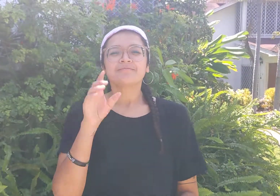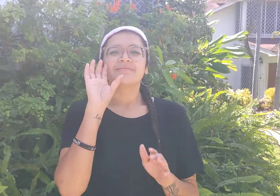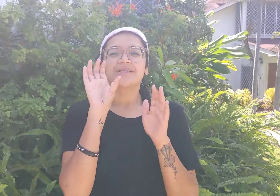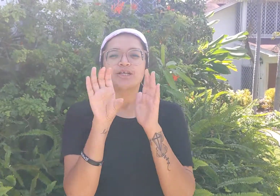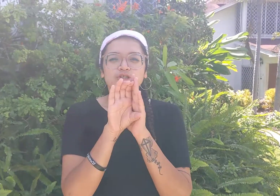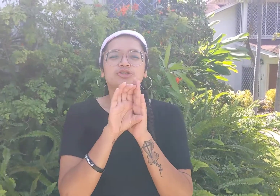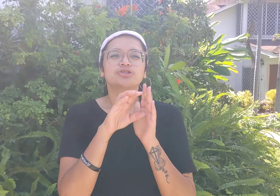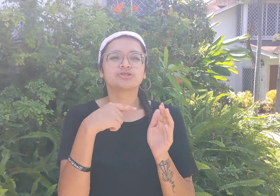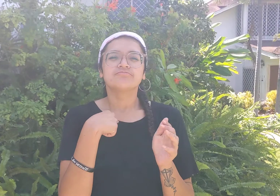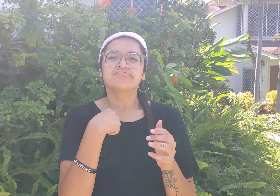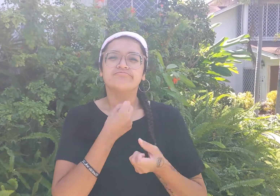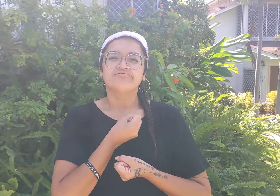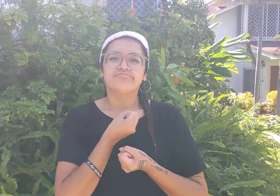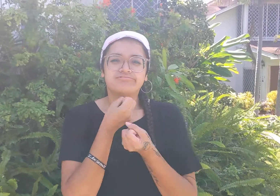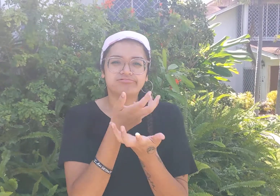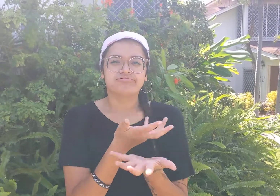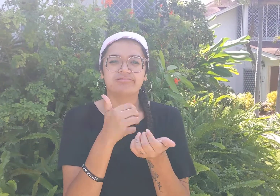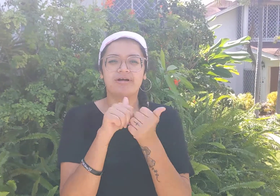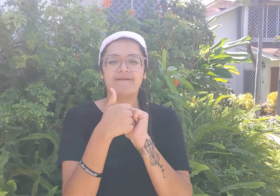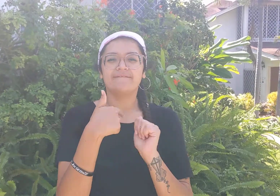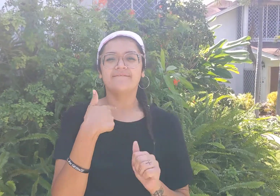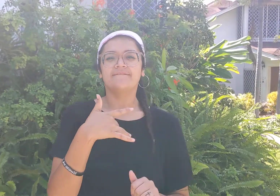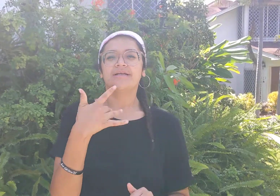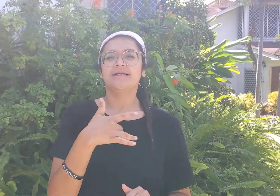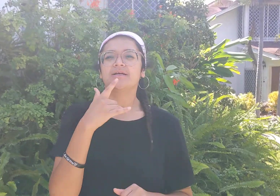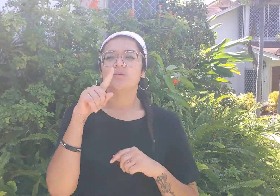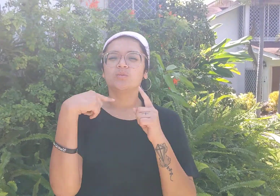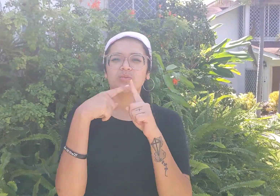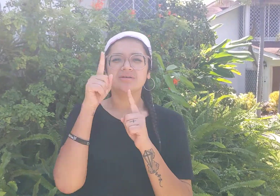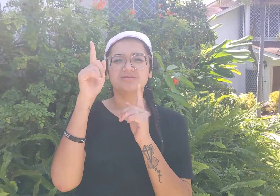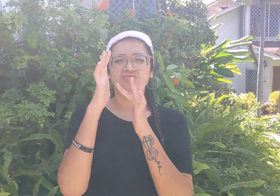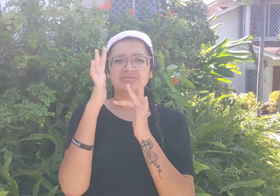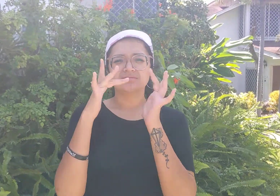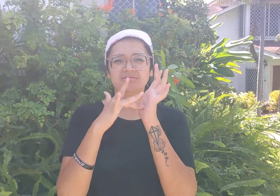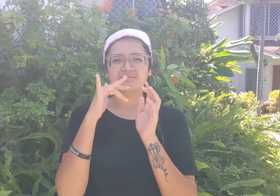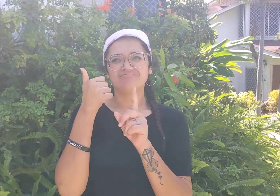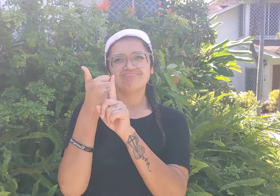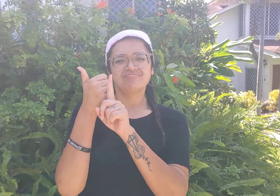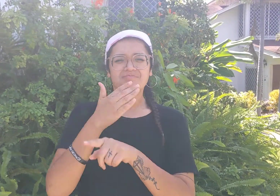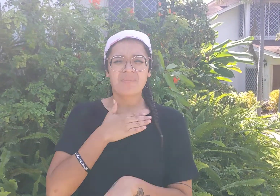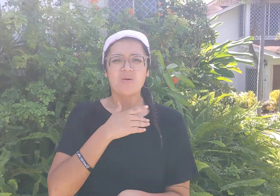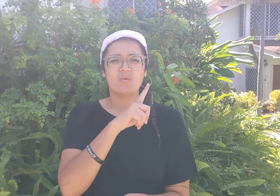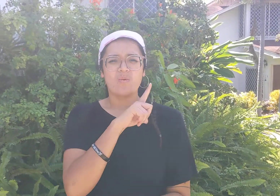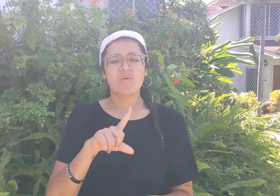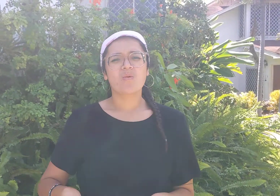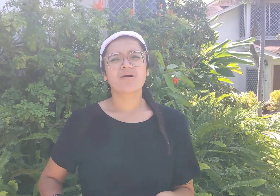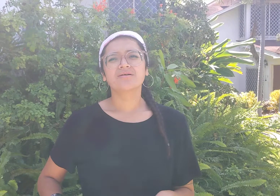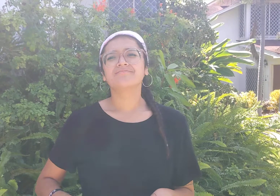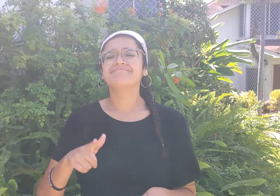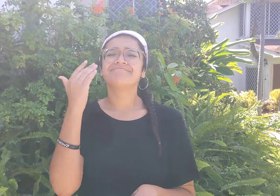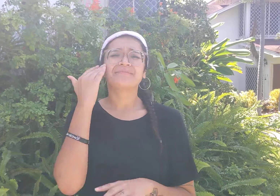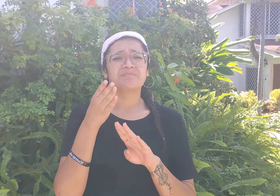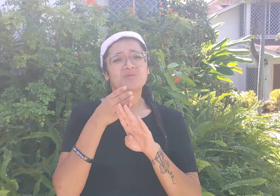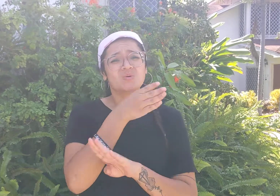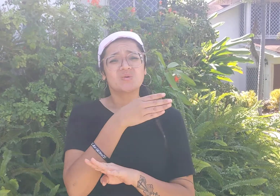so this picture really shows how I've felt about Jesus as my Lord